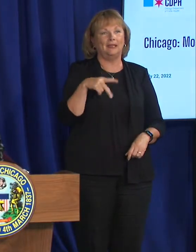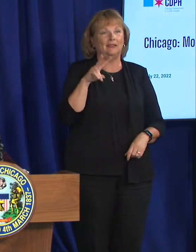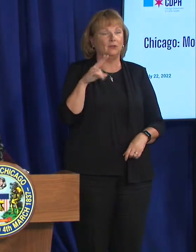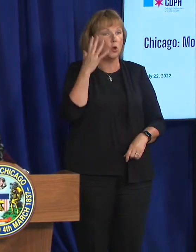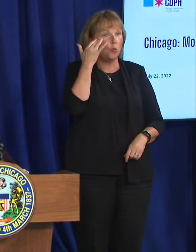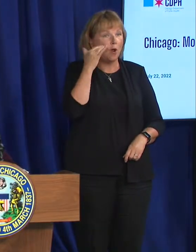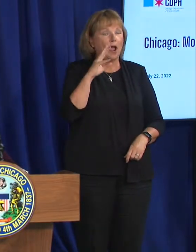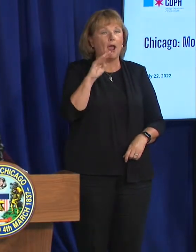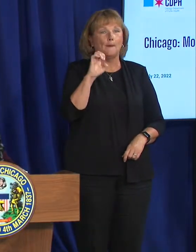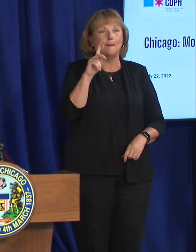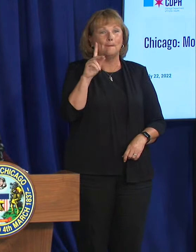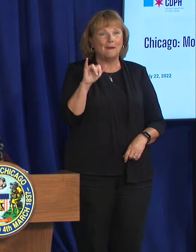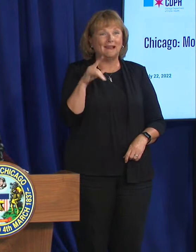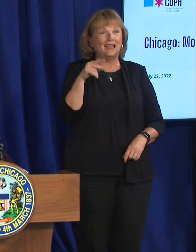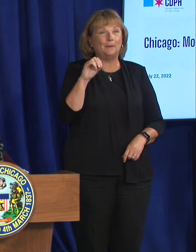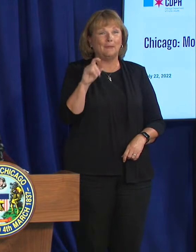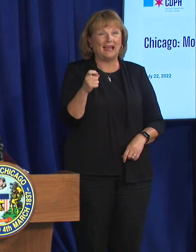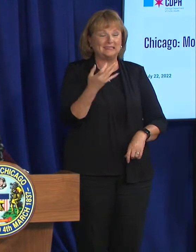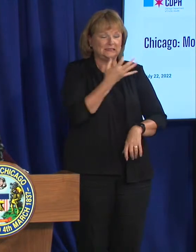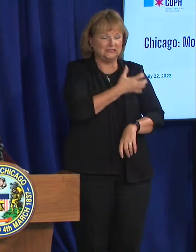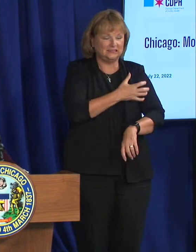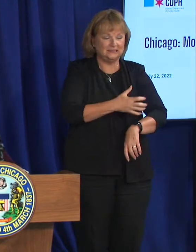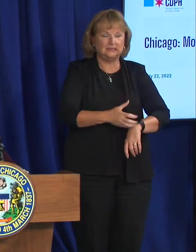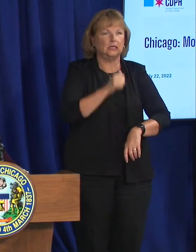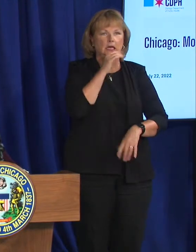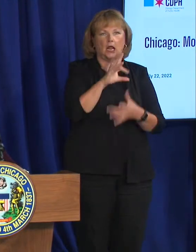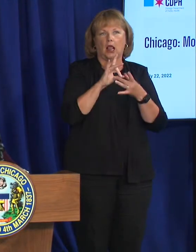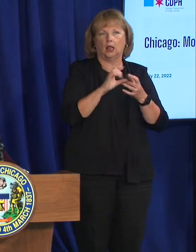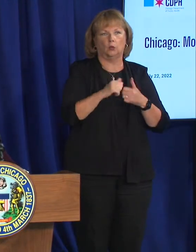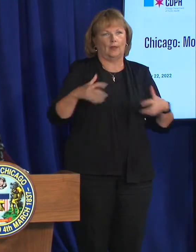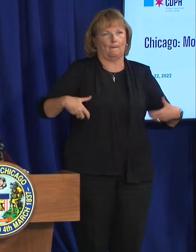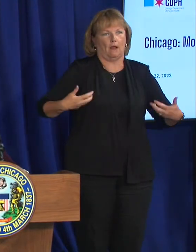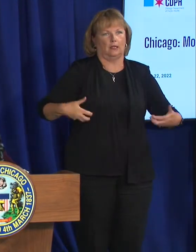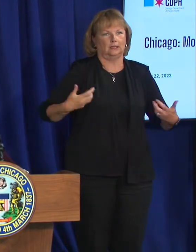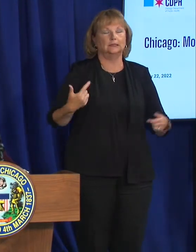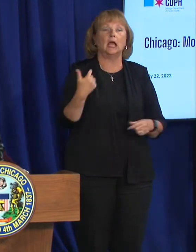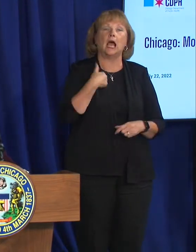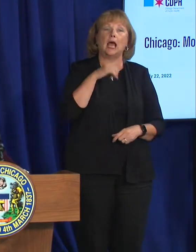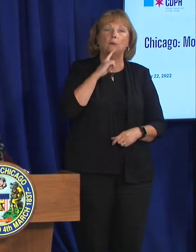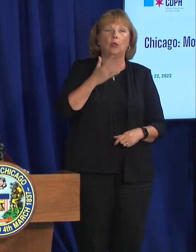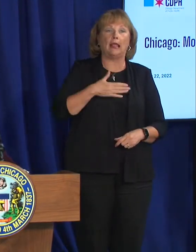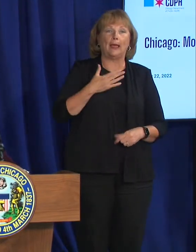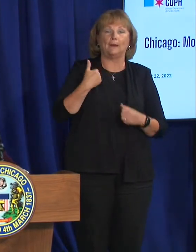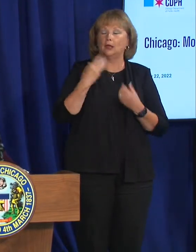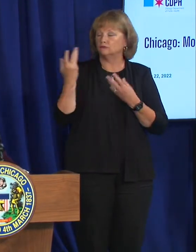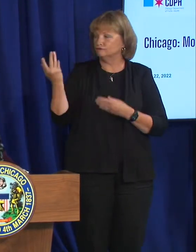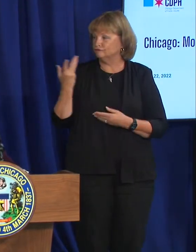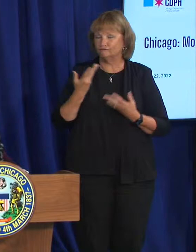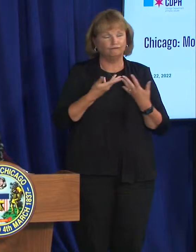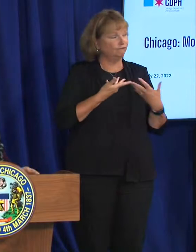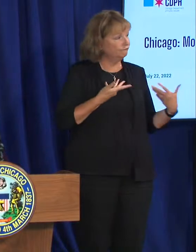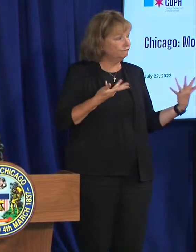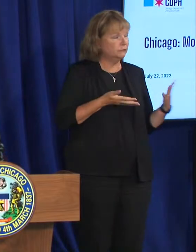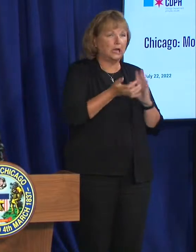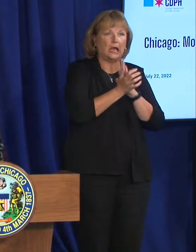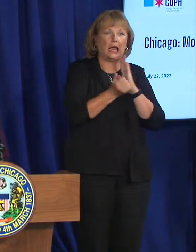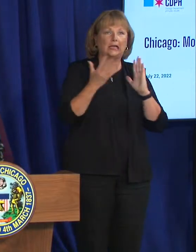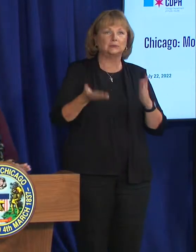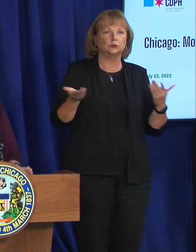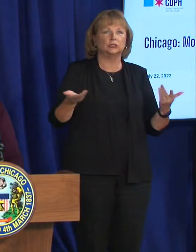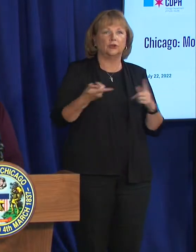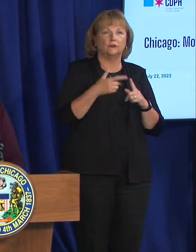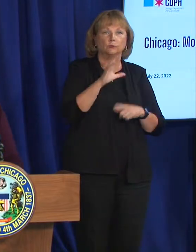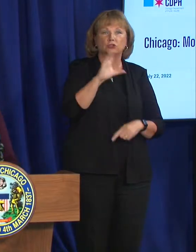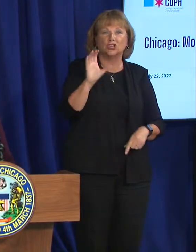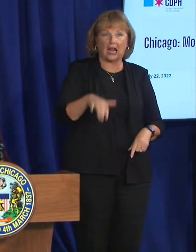actually has nothing to do with monkeys. I'm really pleased to be joined by a number of experts and partners here in Chicago.